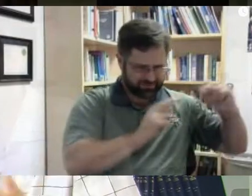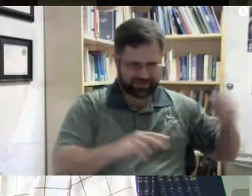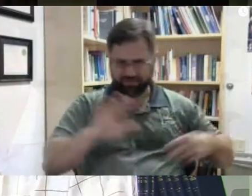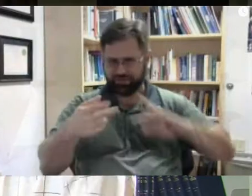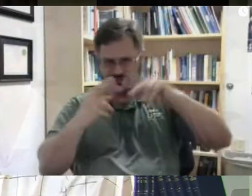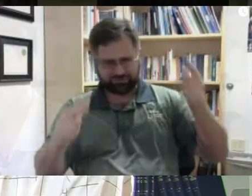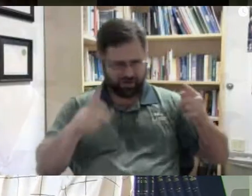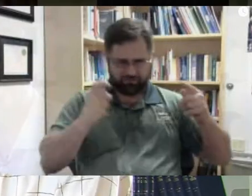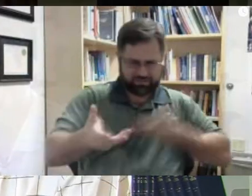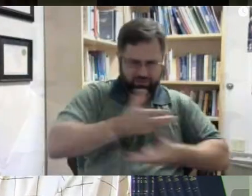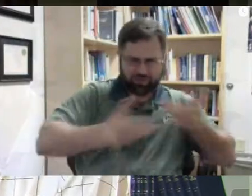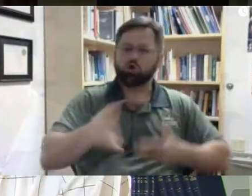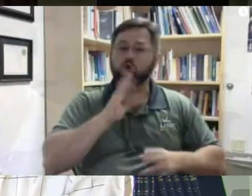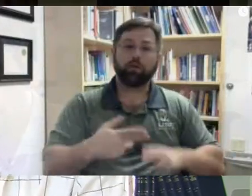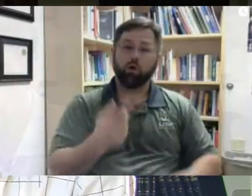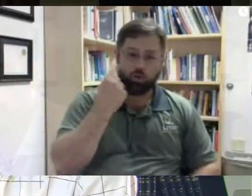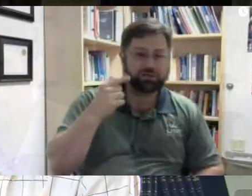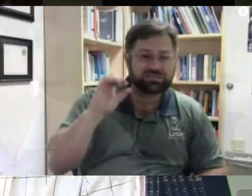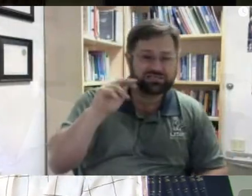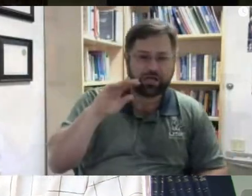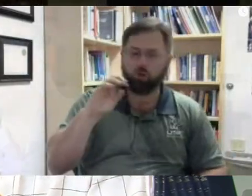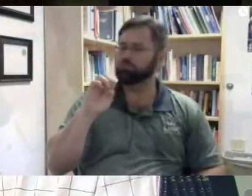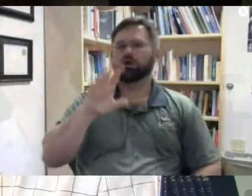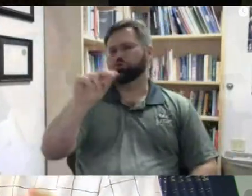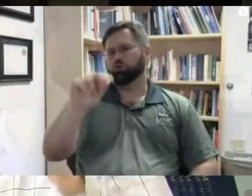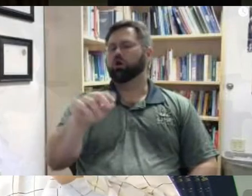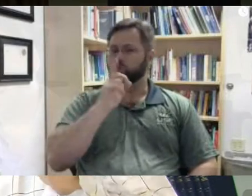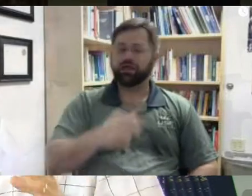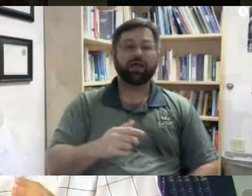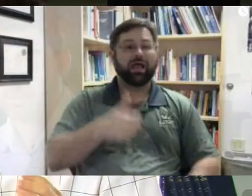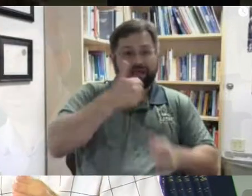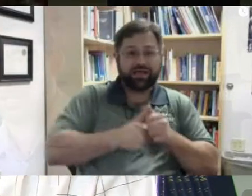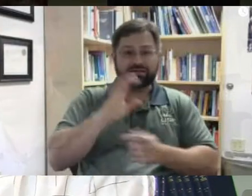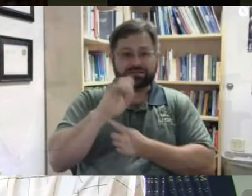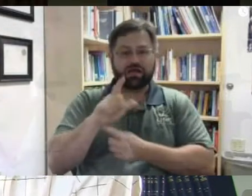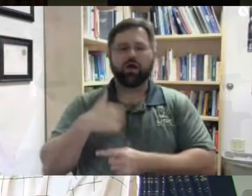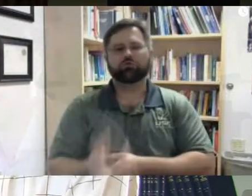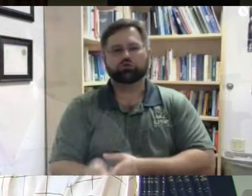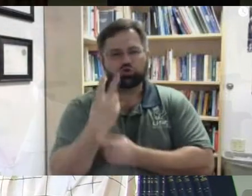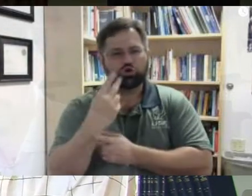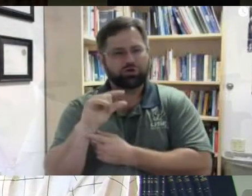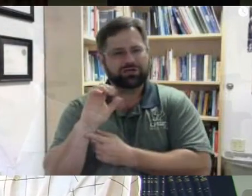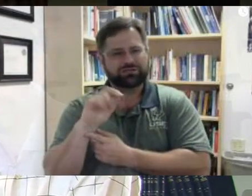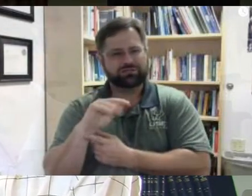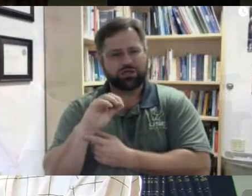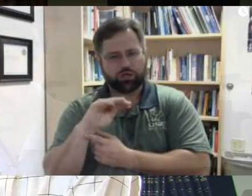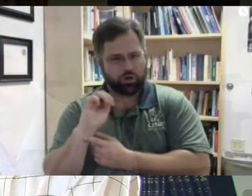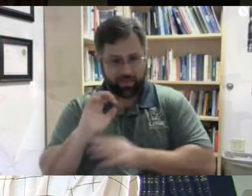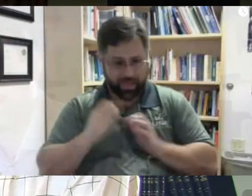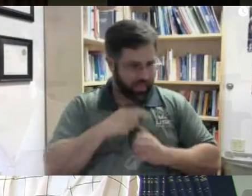genome in a cell is not right. There are two genomes in every cell. And the way in which they interact with each other is critical for the way that all complex life